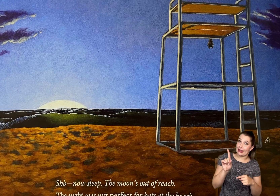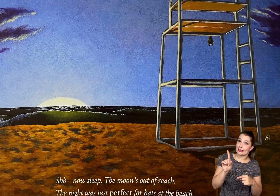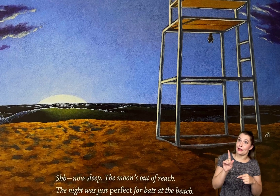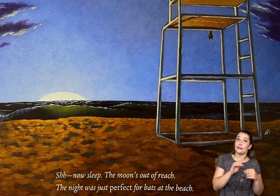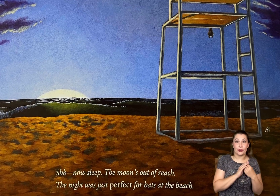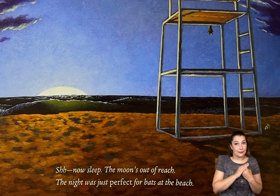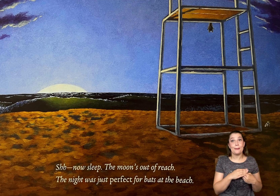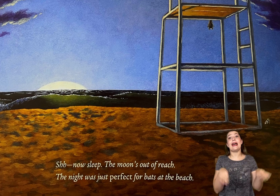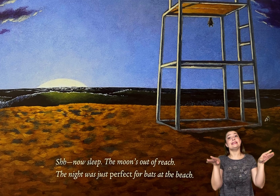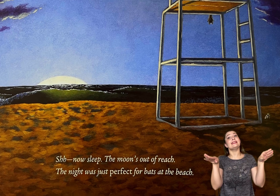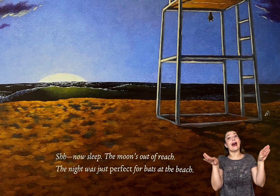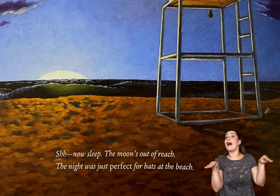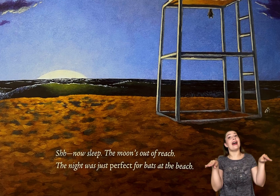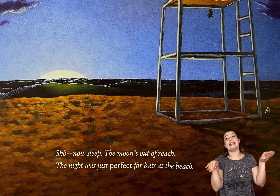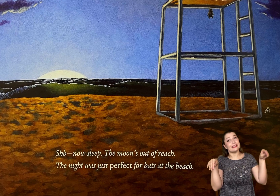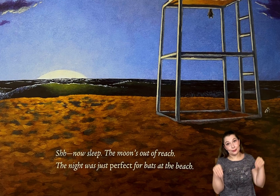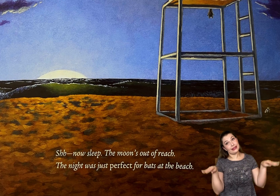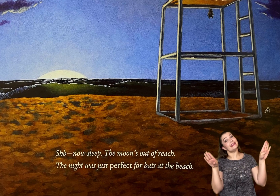for bats on the beach!